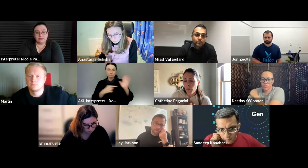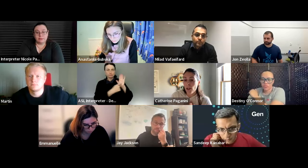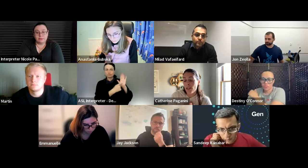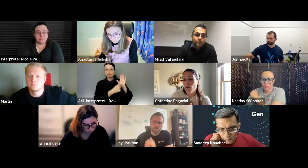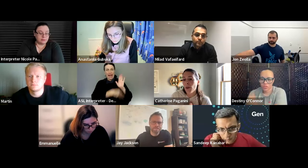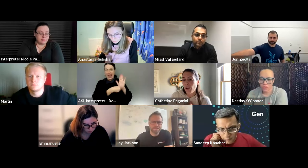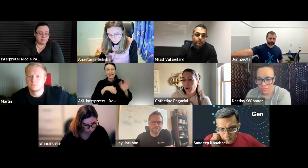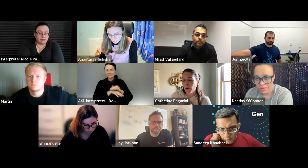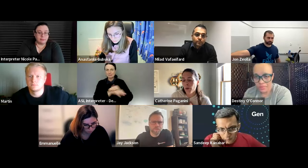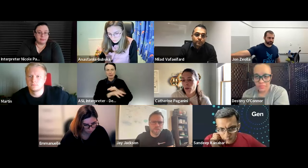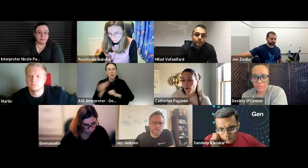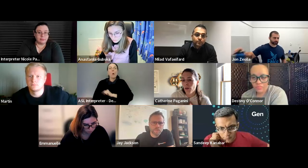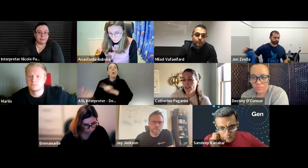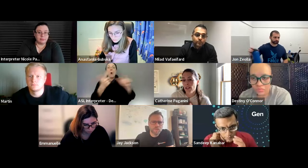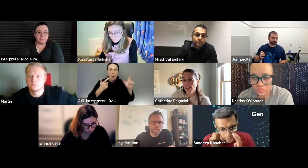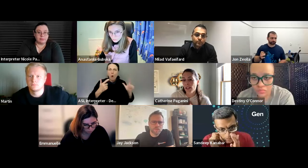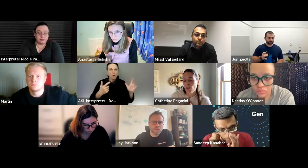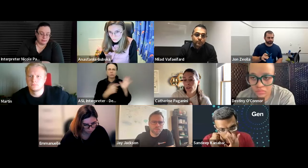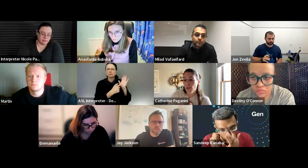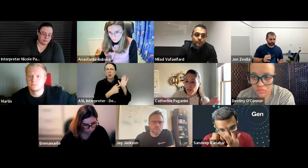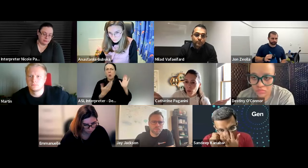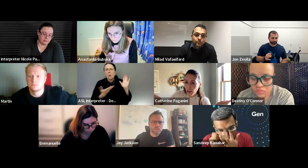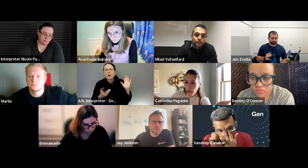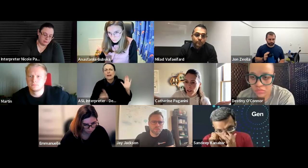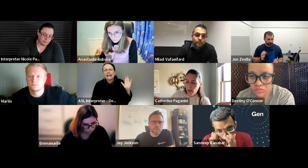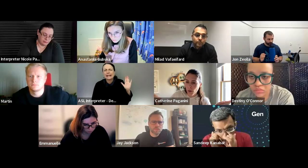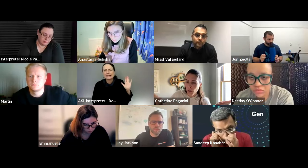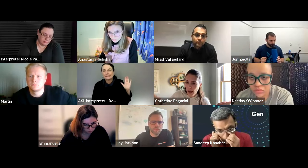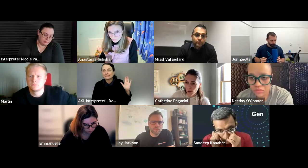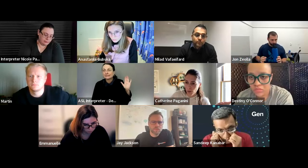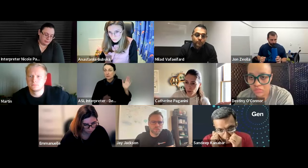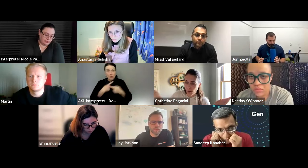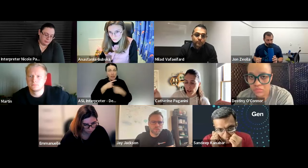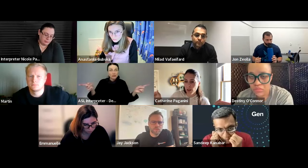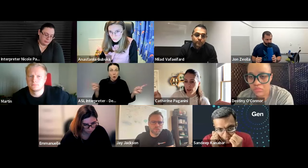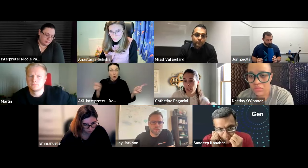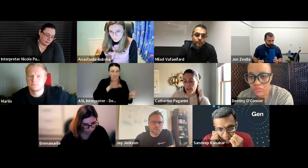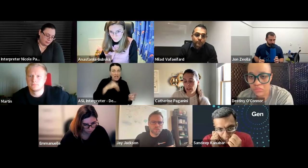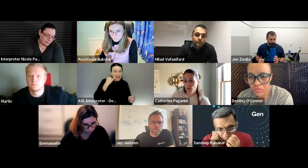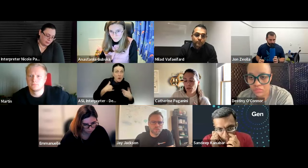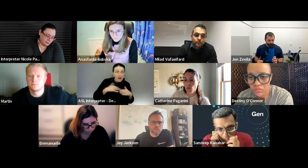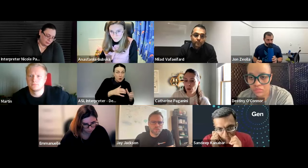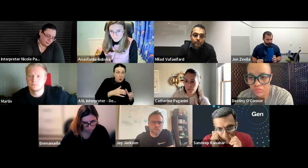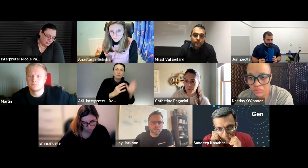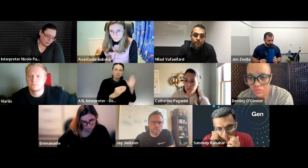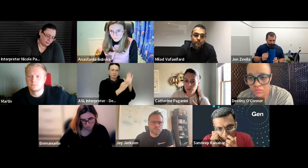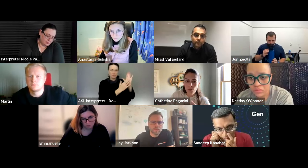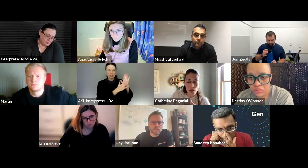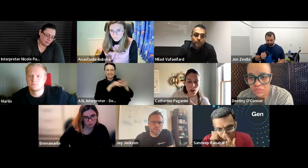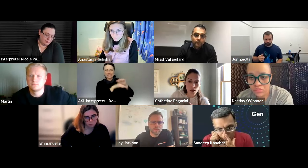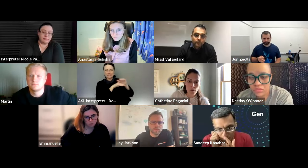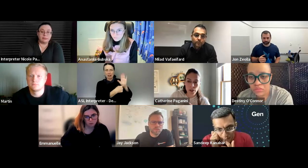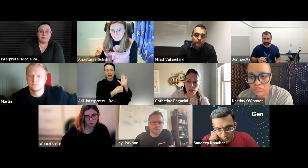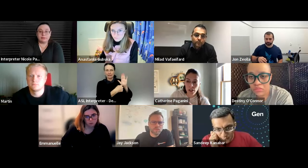because they want to know what is the need so they told everyone who has a group you should include that into your form